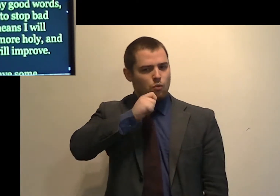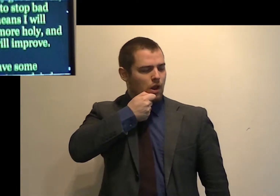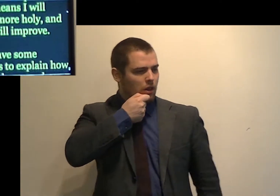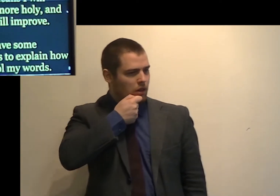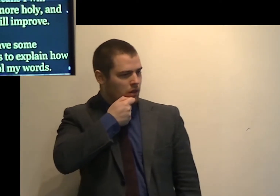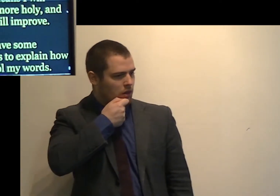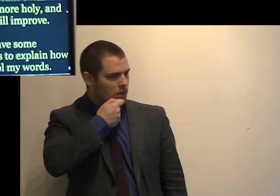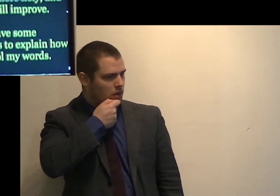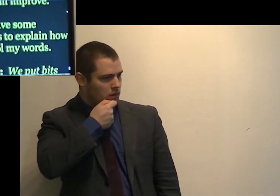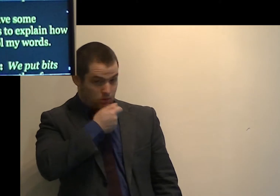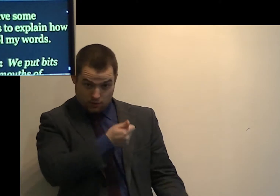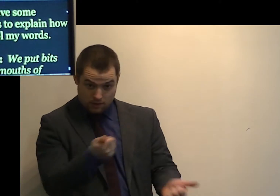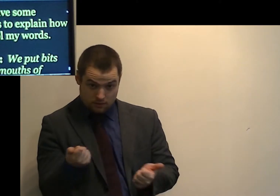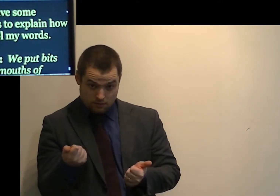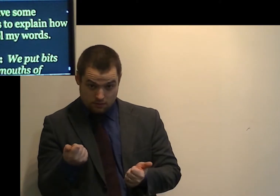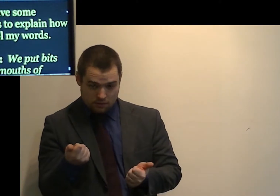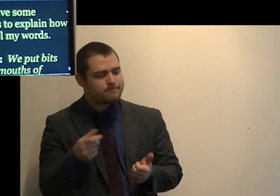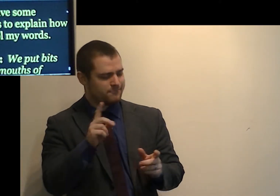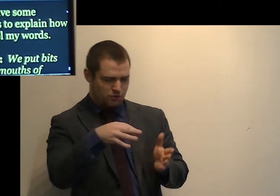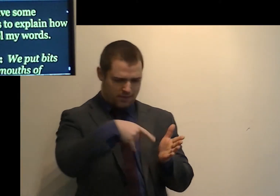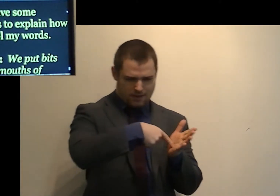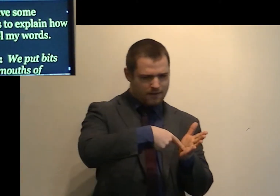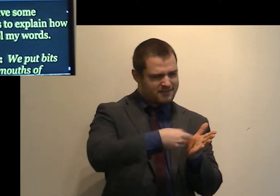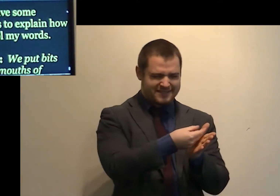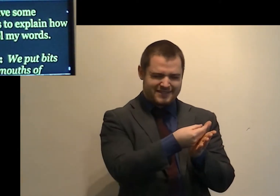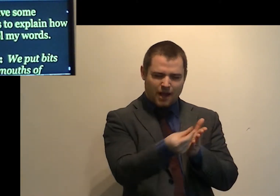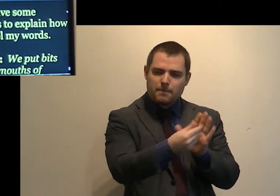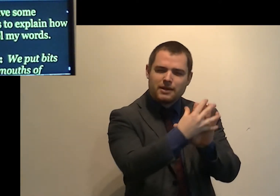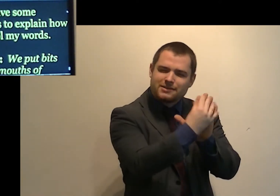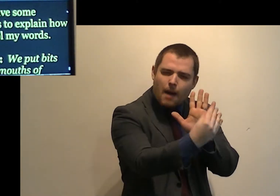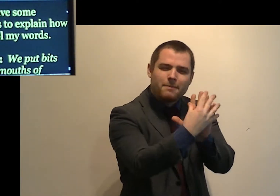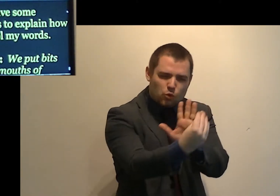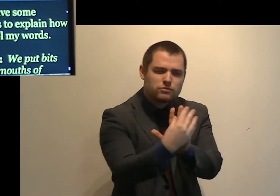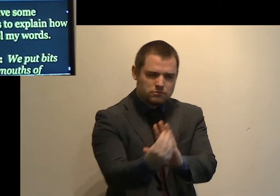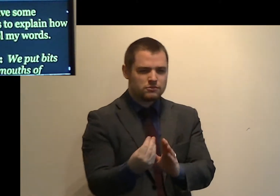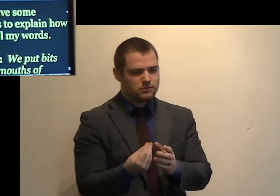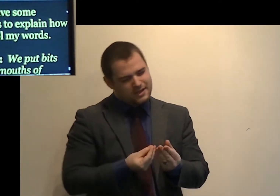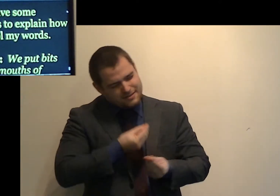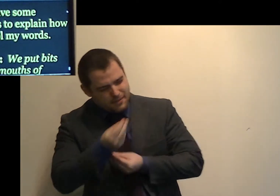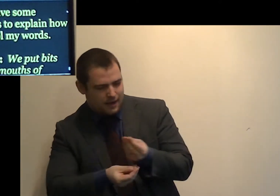James gave some examples to explain how to control my words.